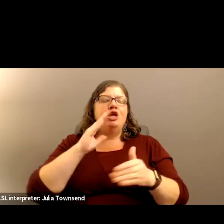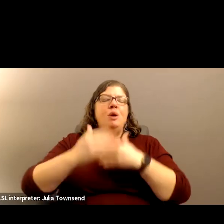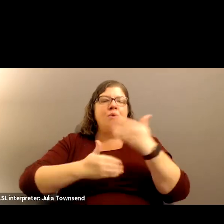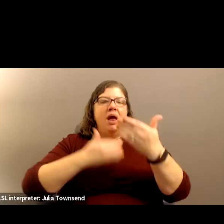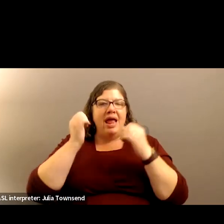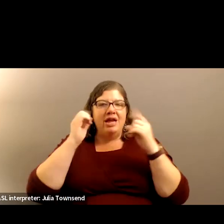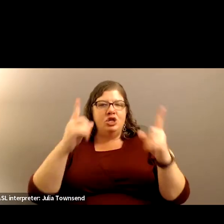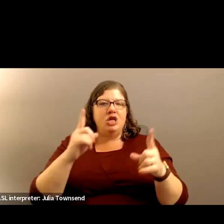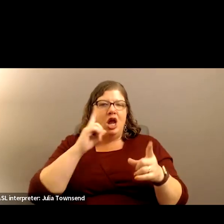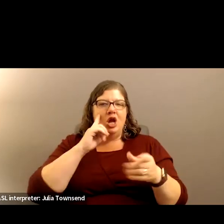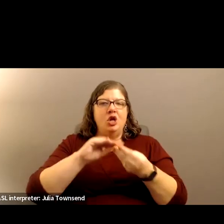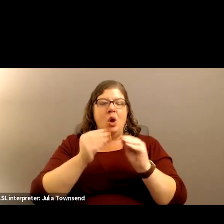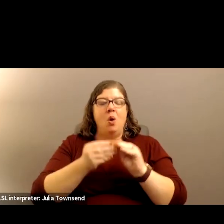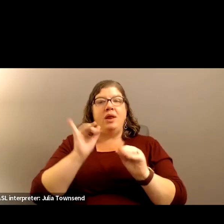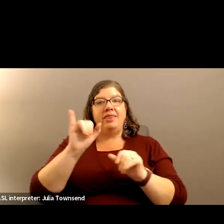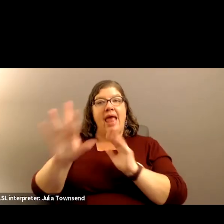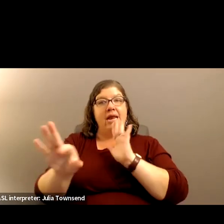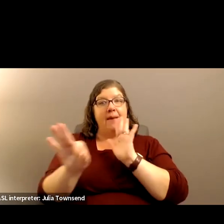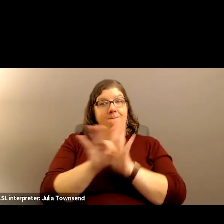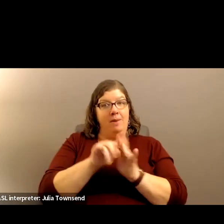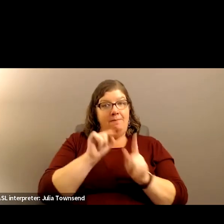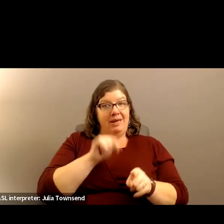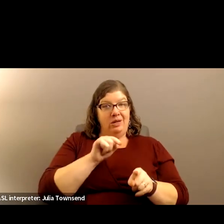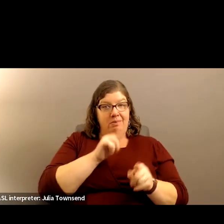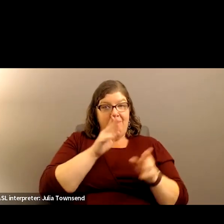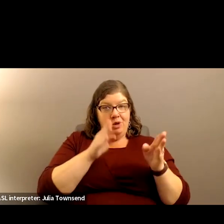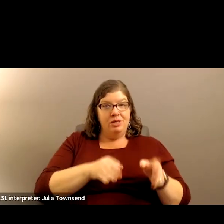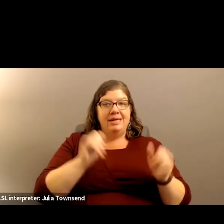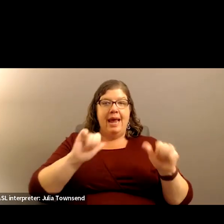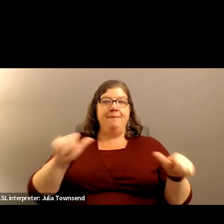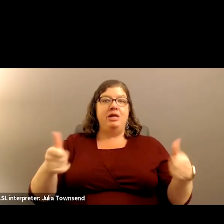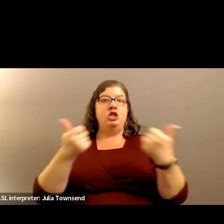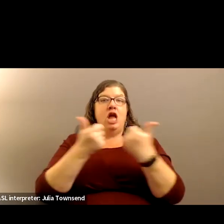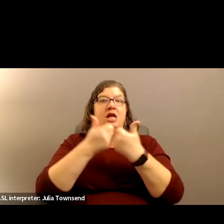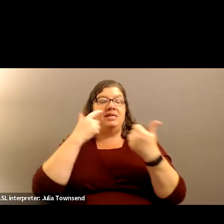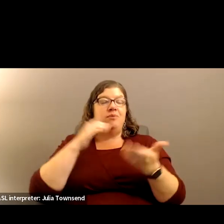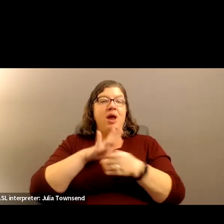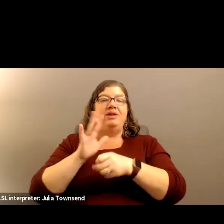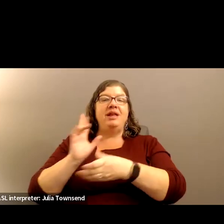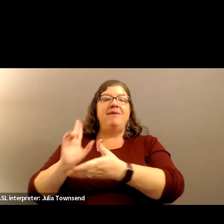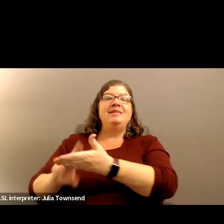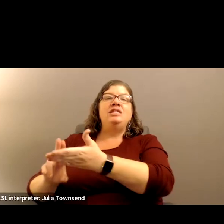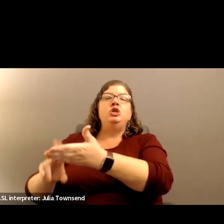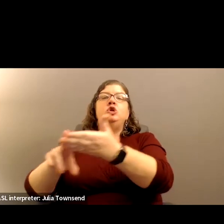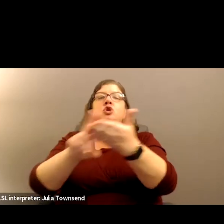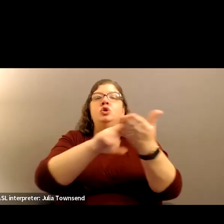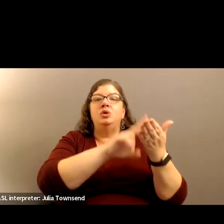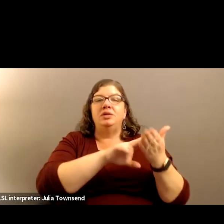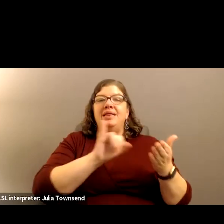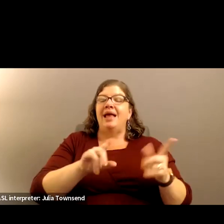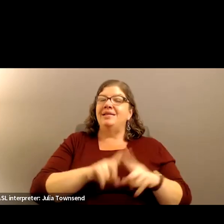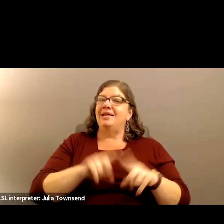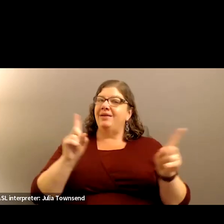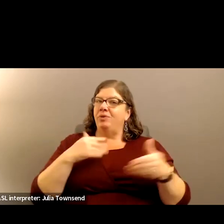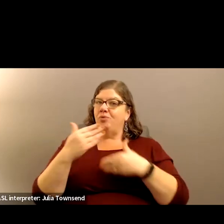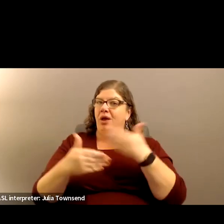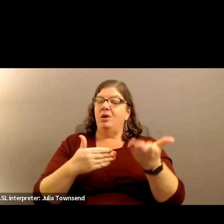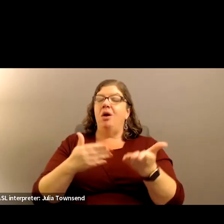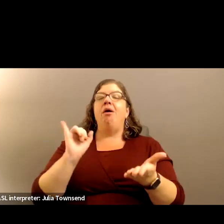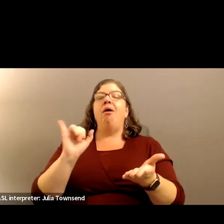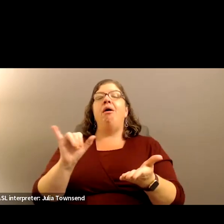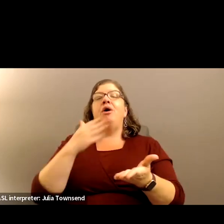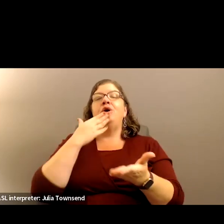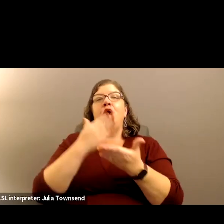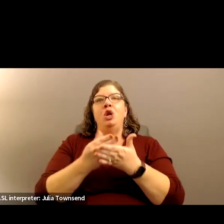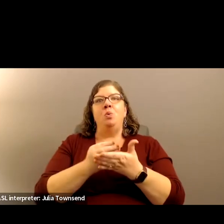where the appointment can actually be challenged if enough signatures are gathered. So that's kind of a different process. Okay. That would be this. It's good we move those